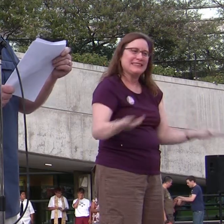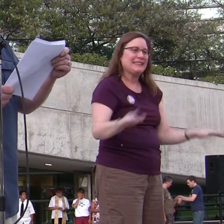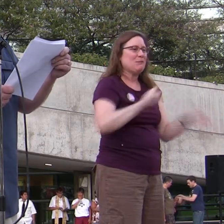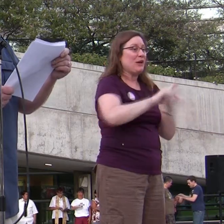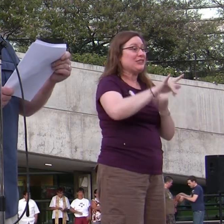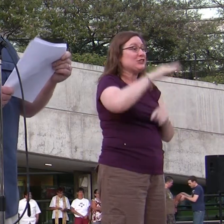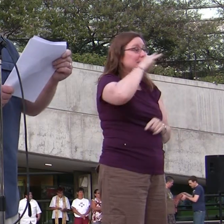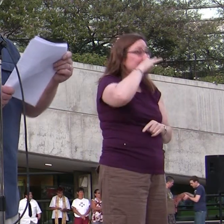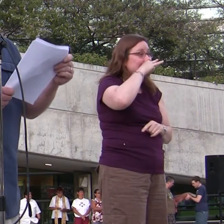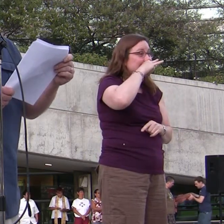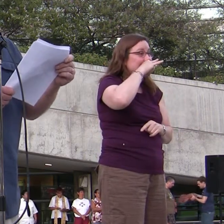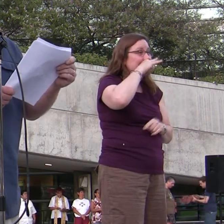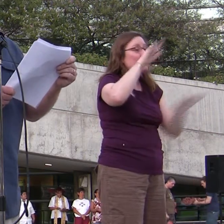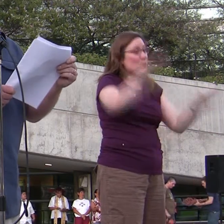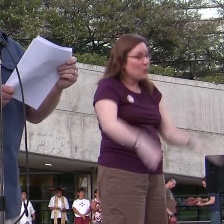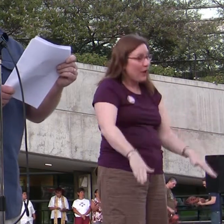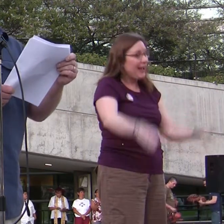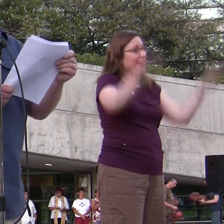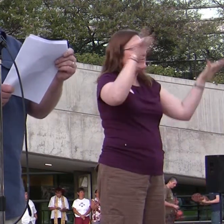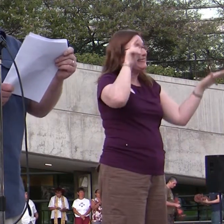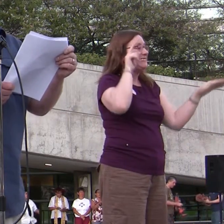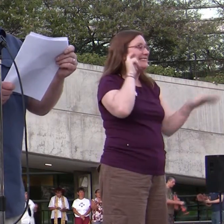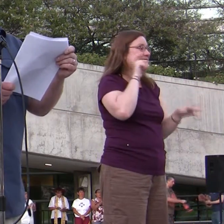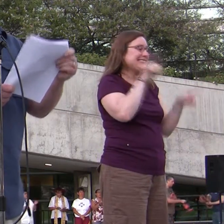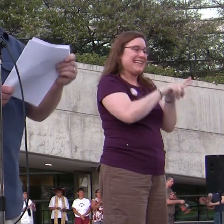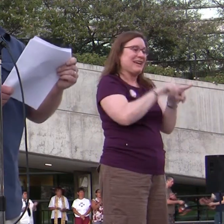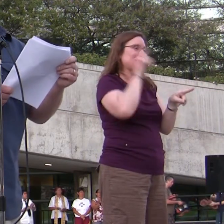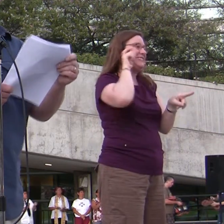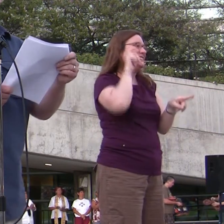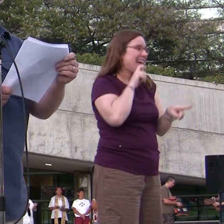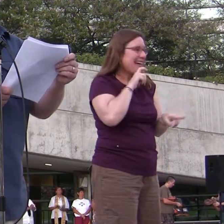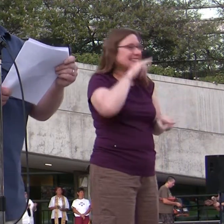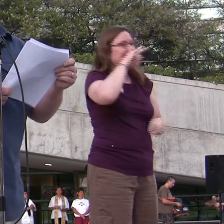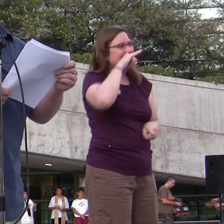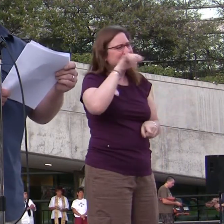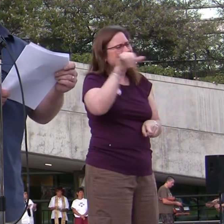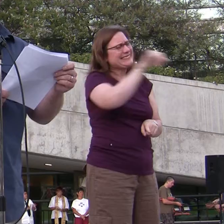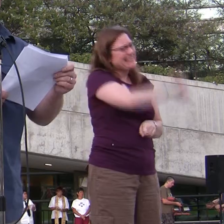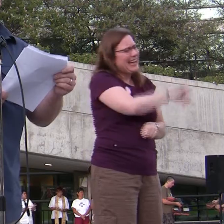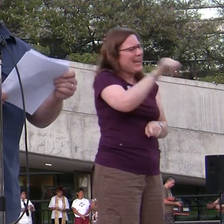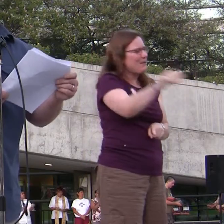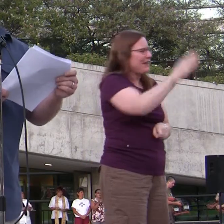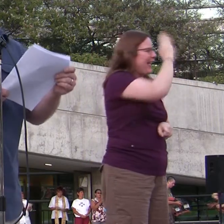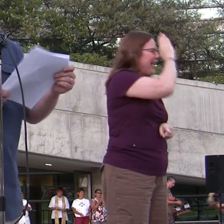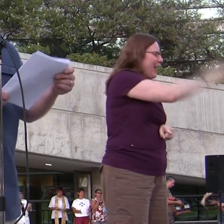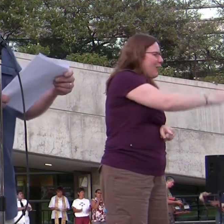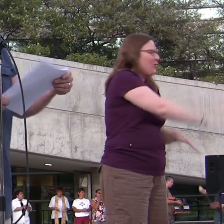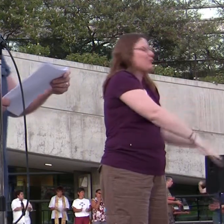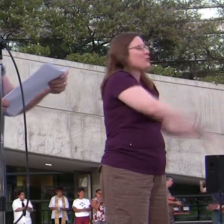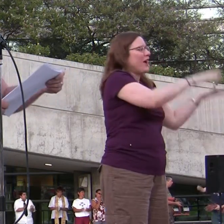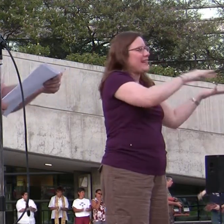just as likely as children raised by heterosexual couples to be healthy, successful, and well-adjusted.